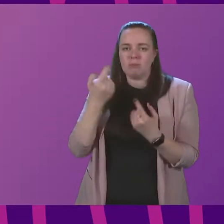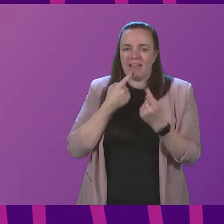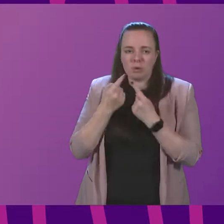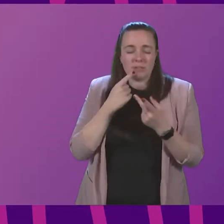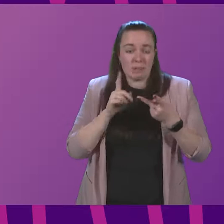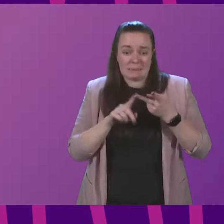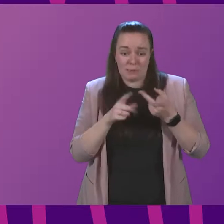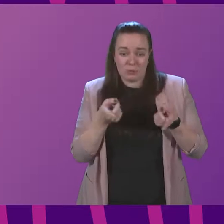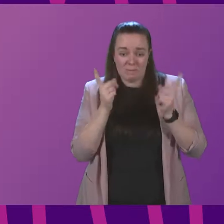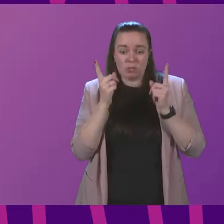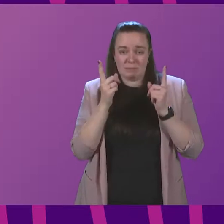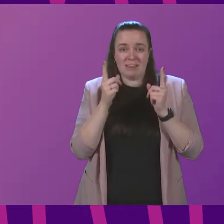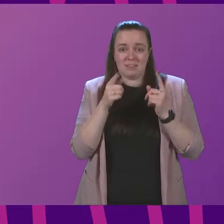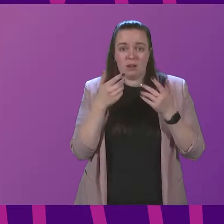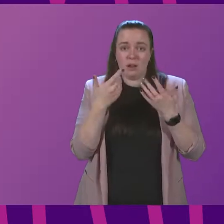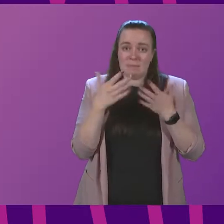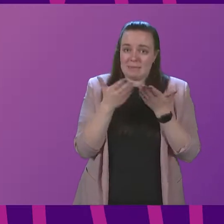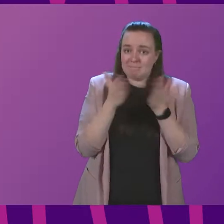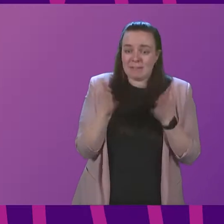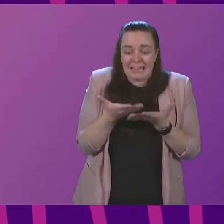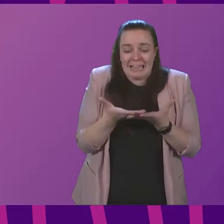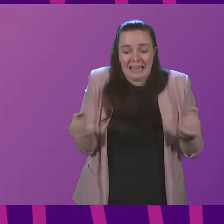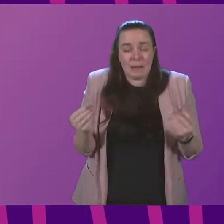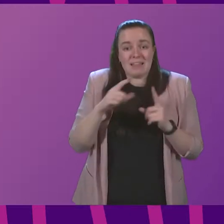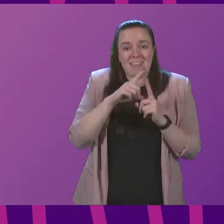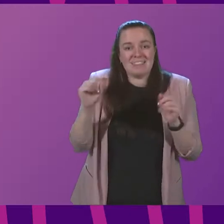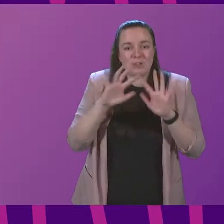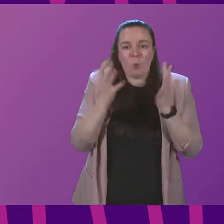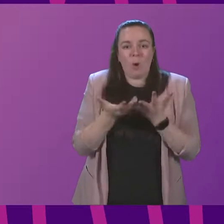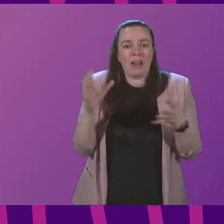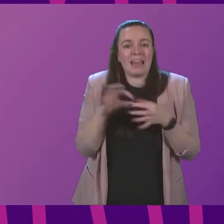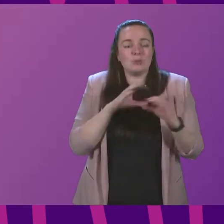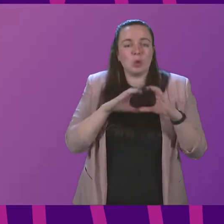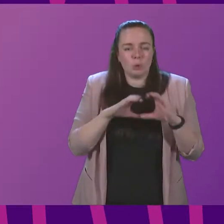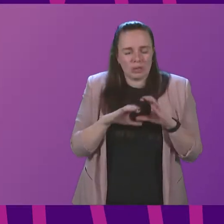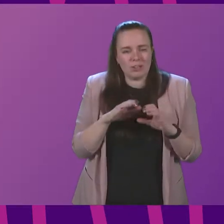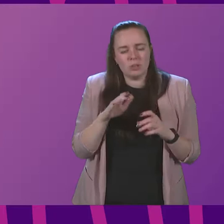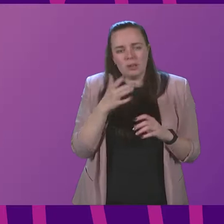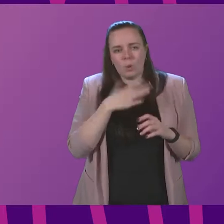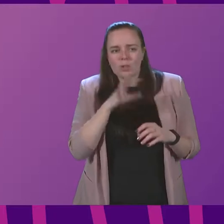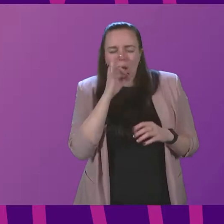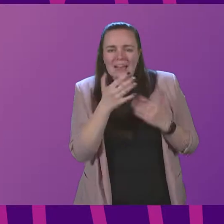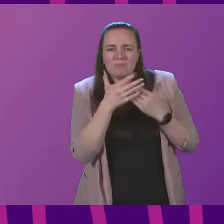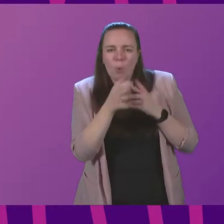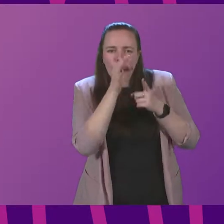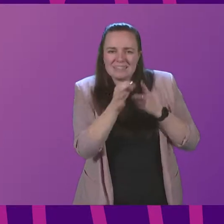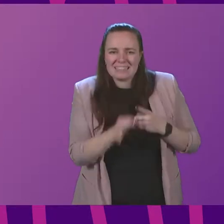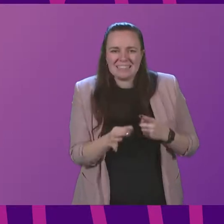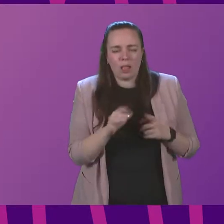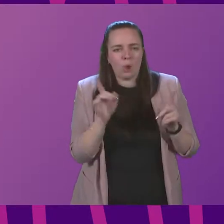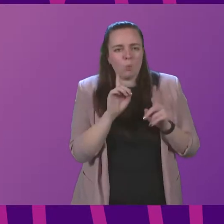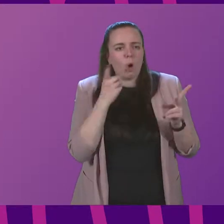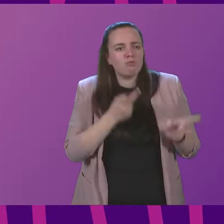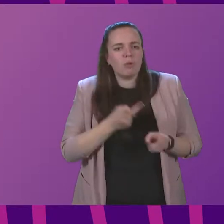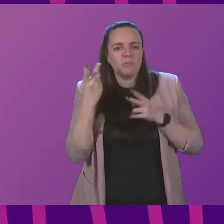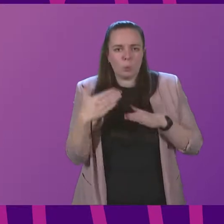First Minister just we have exposed gaps in this digital world about communications but can I ask for a little bit more detail on what resilience review